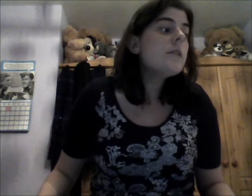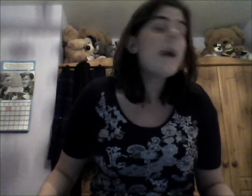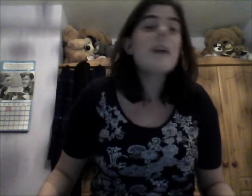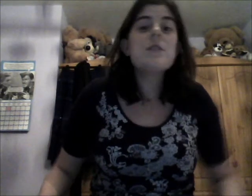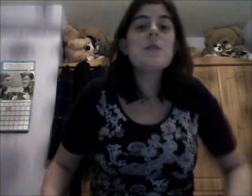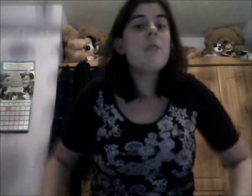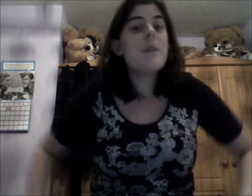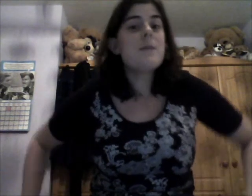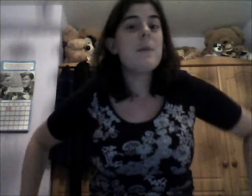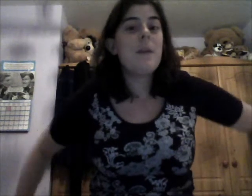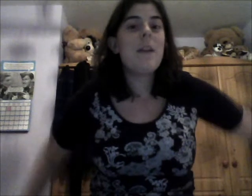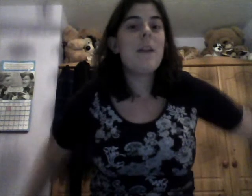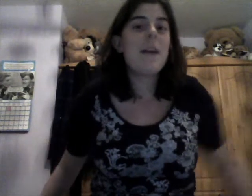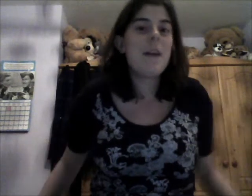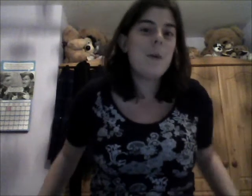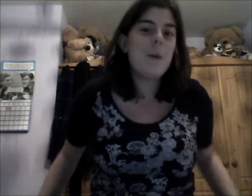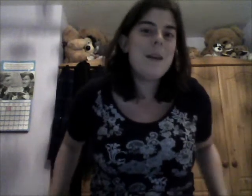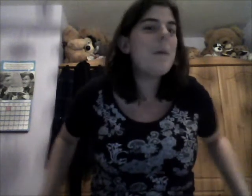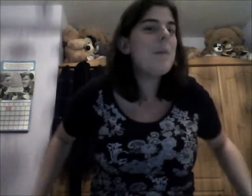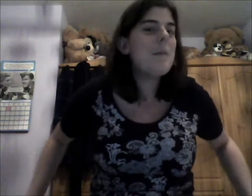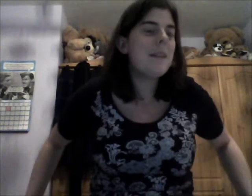we had to do some famous people, and I had the Queen and Pippa Middleton.